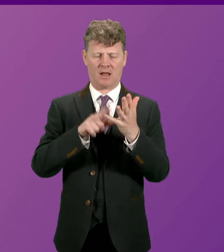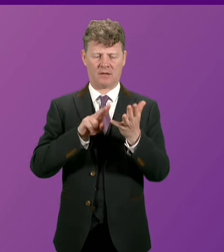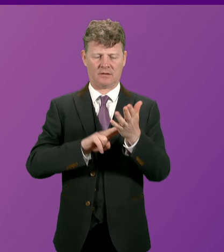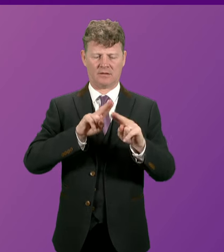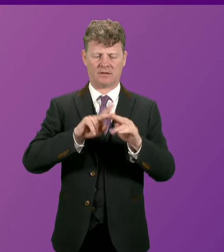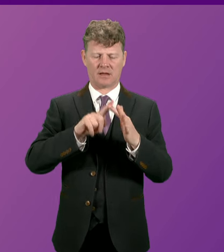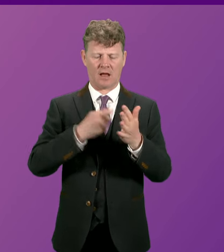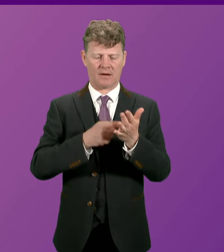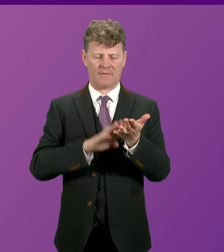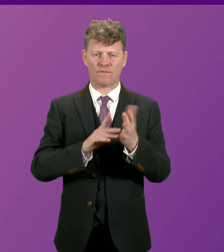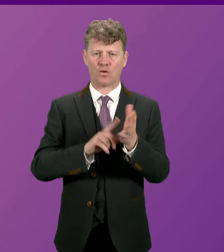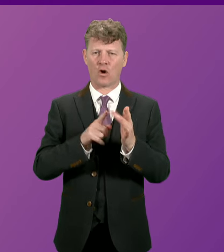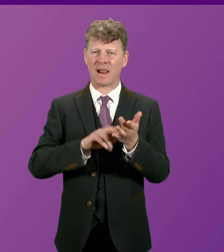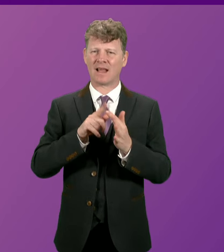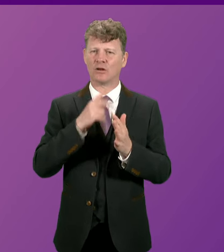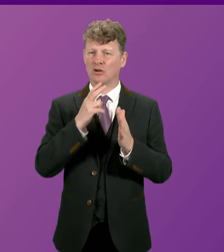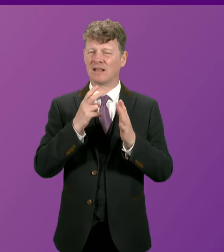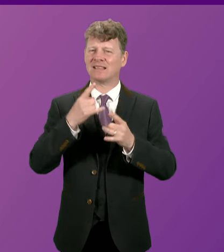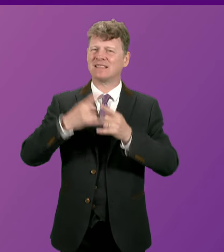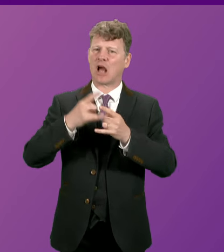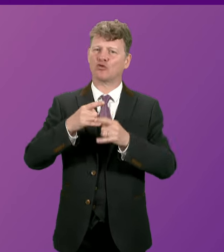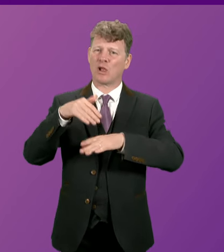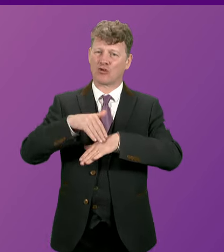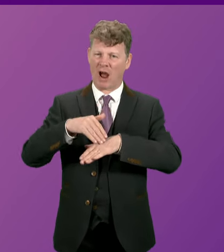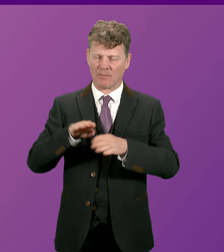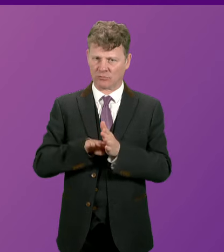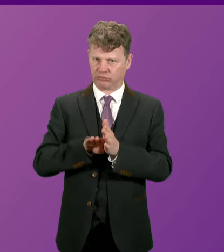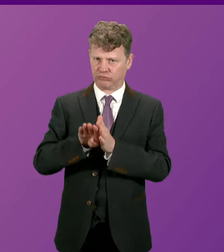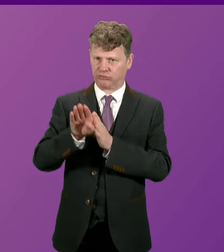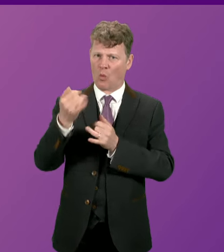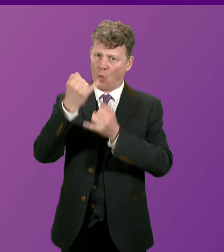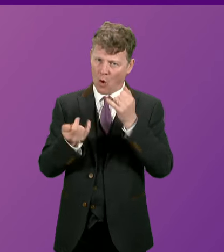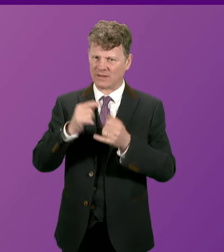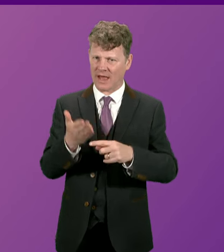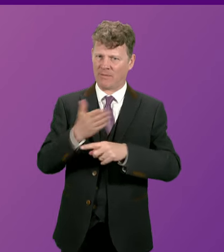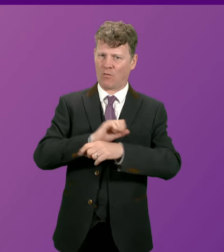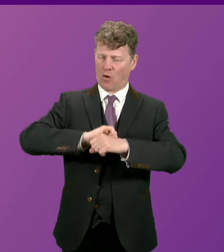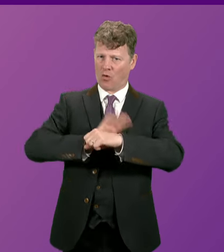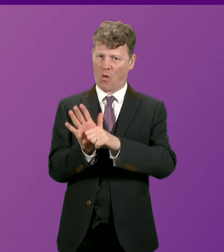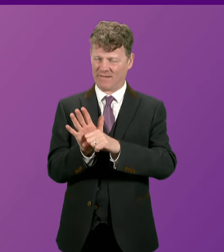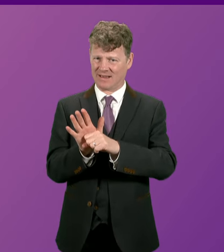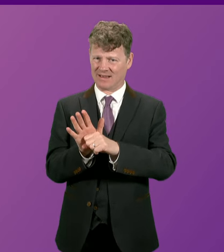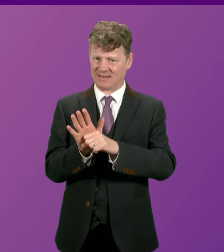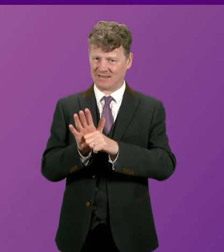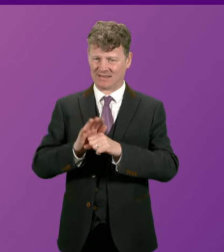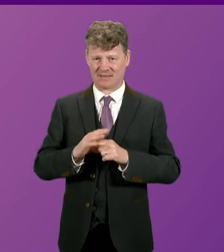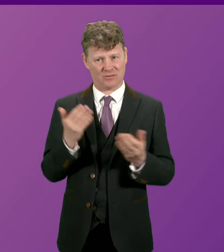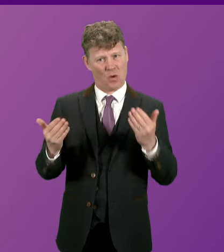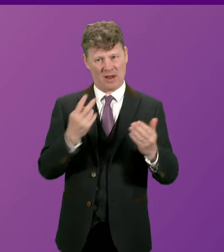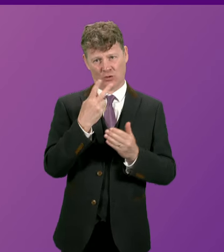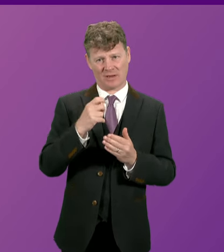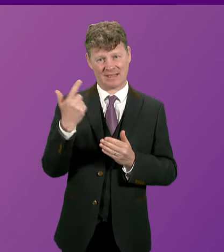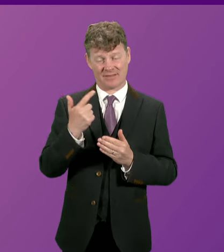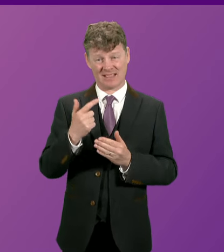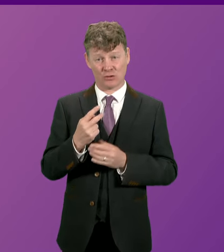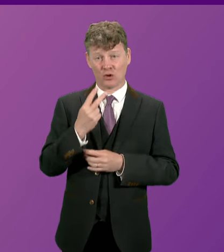now higher than they were before the pandemic with a thousand sexual crimes reported in the city since 2017 223 of these